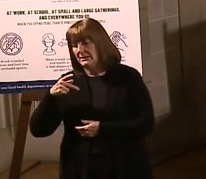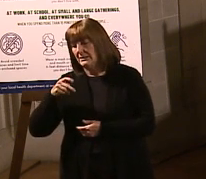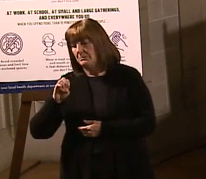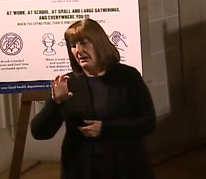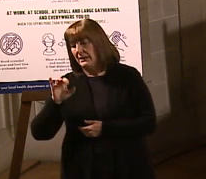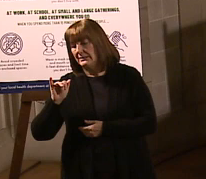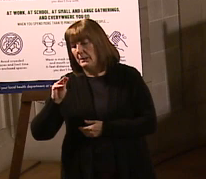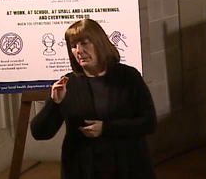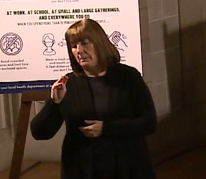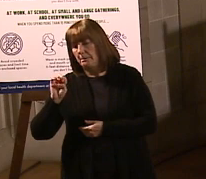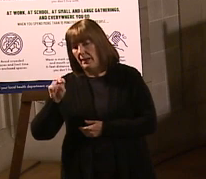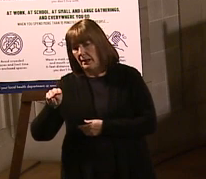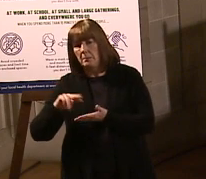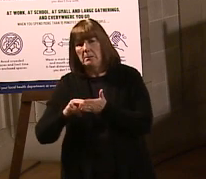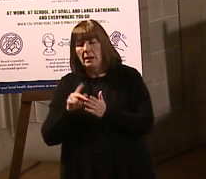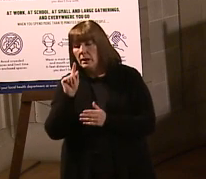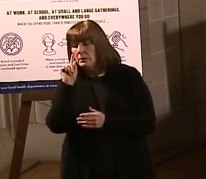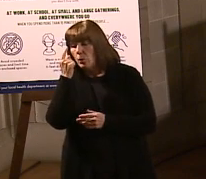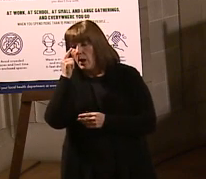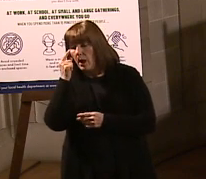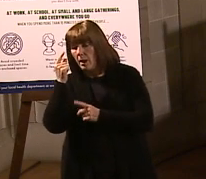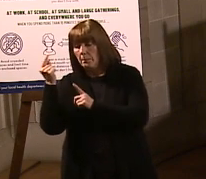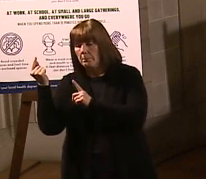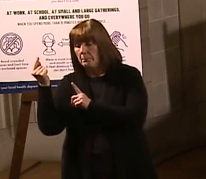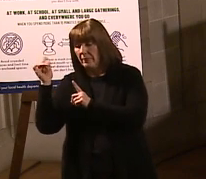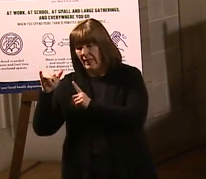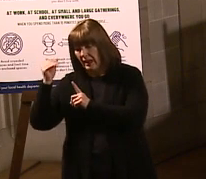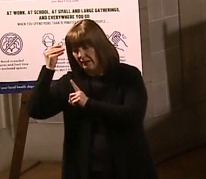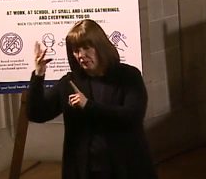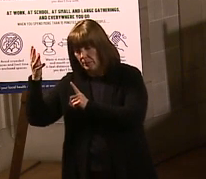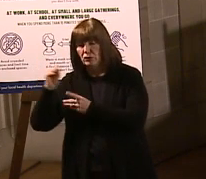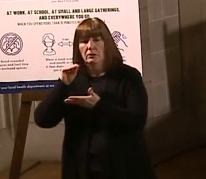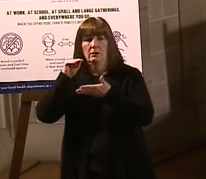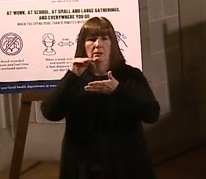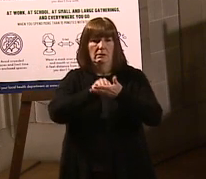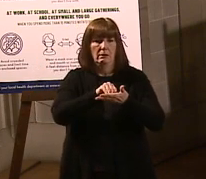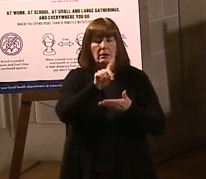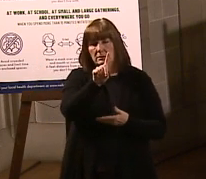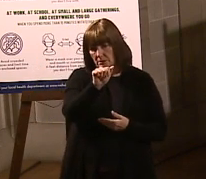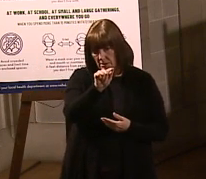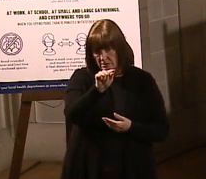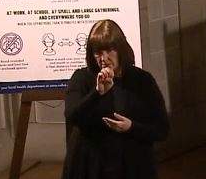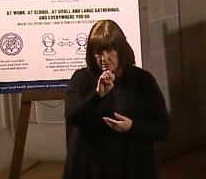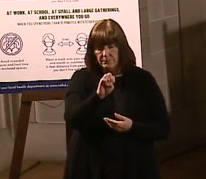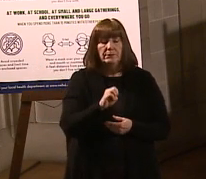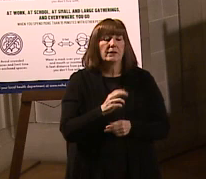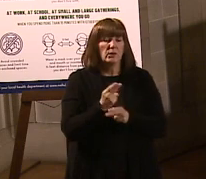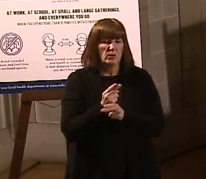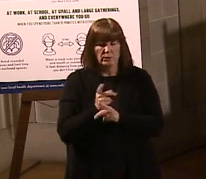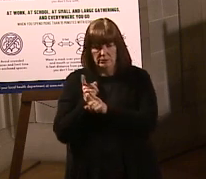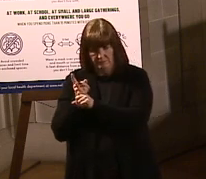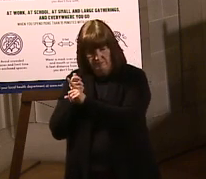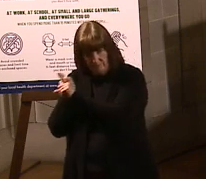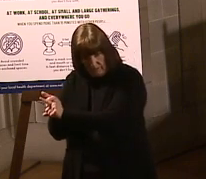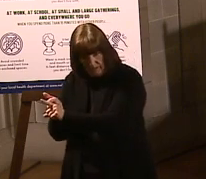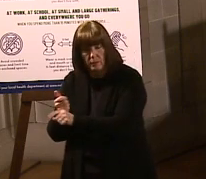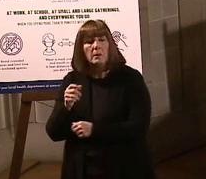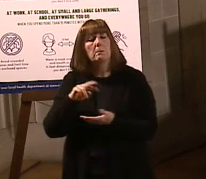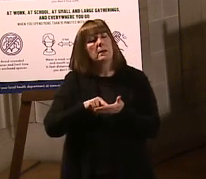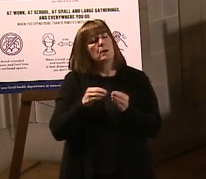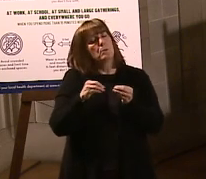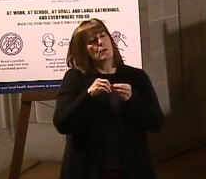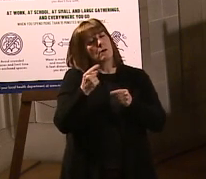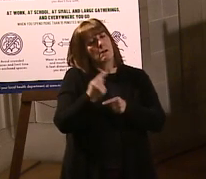collection date is the date that the swab is collected. Posting positive cases and tests by this date will offer a more